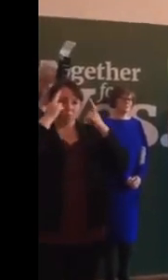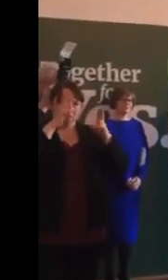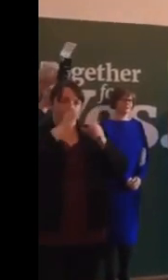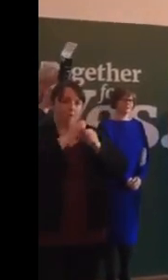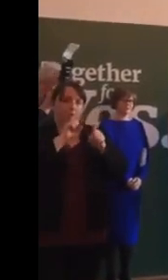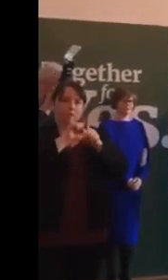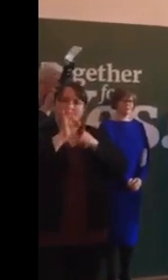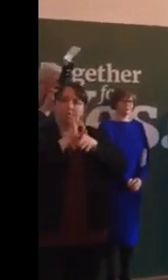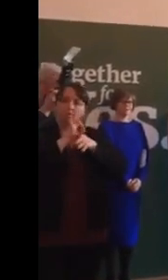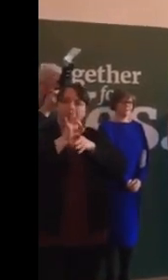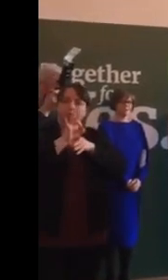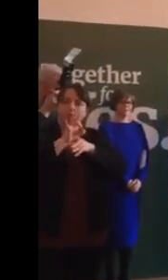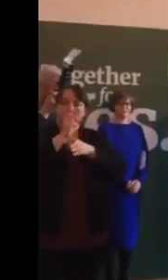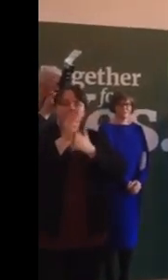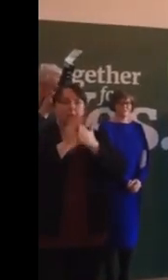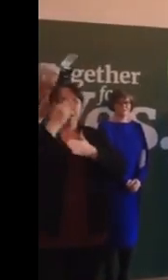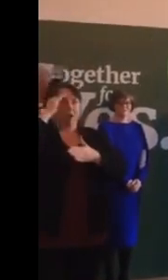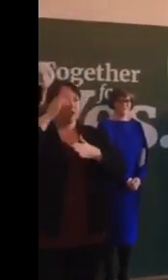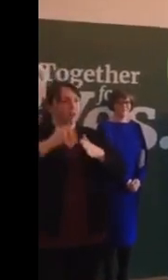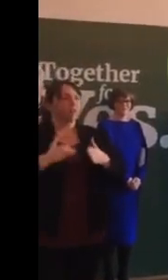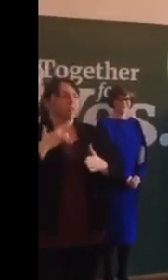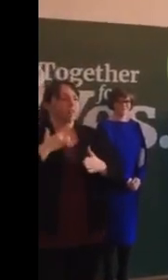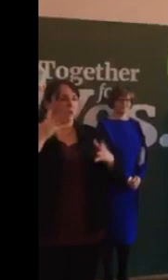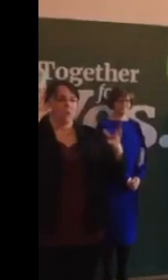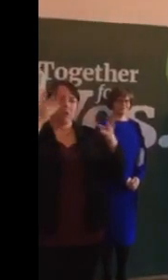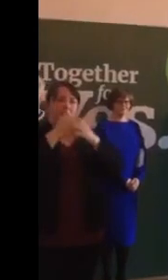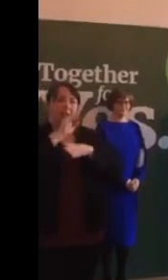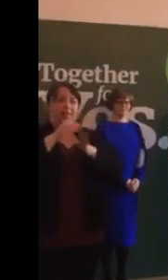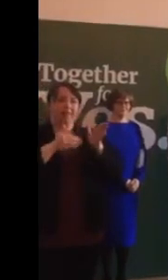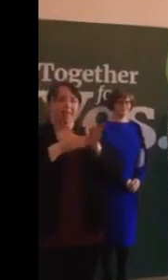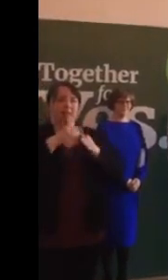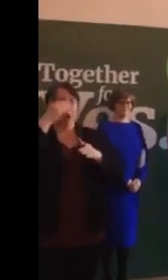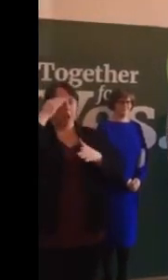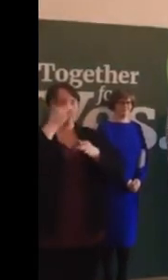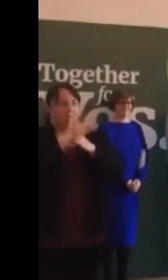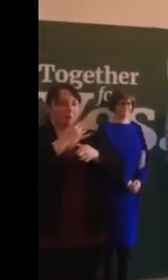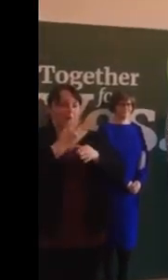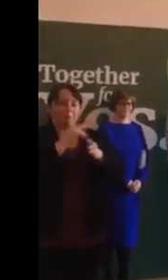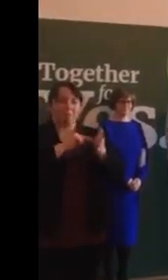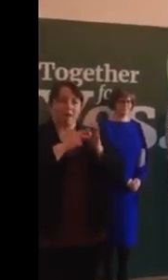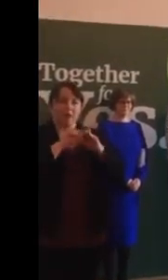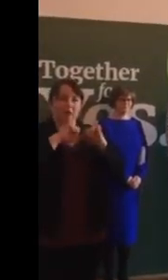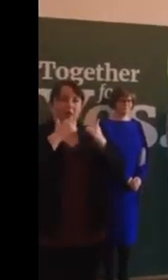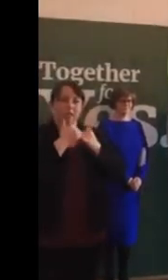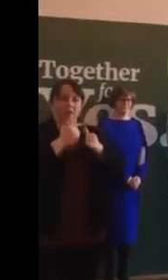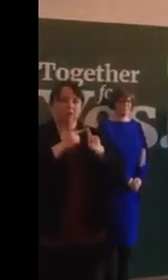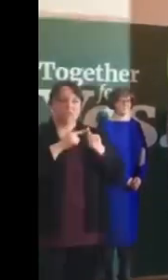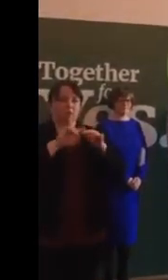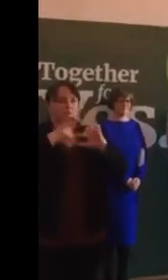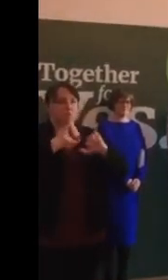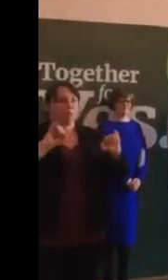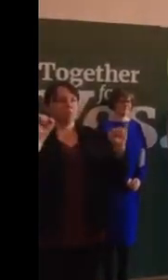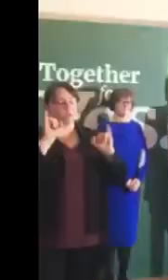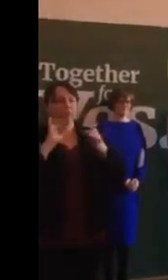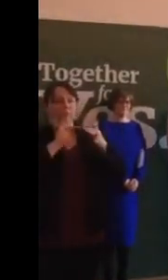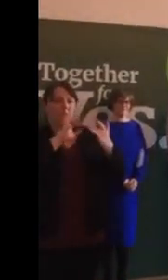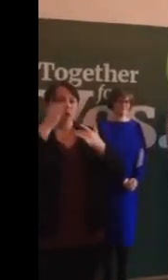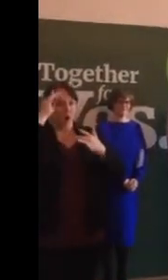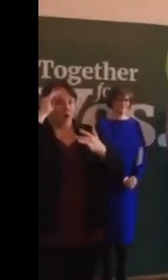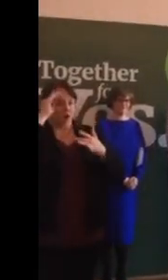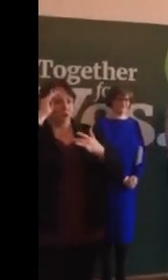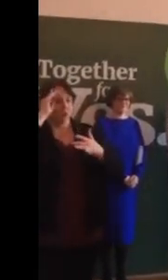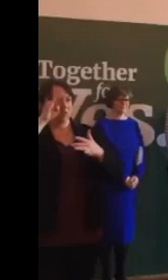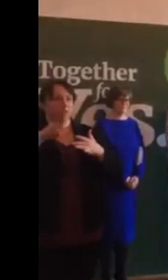Irish life. Together for Yes is the Irish Family Planning Association, the Rape Crisis Network Ireland,